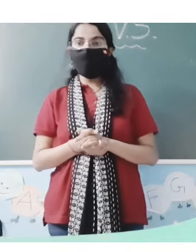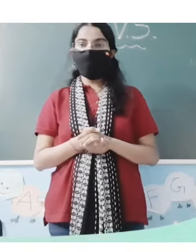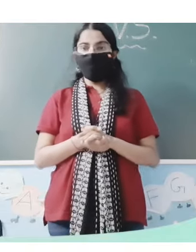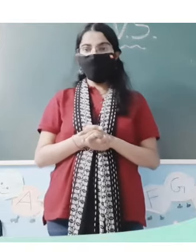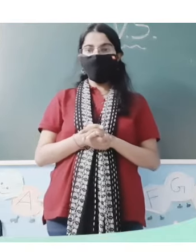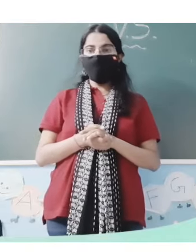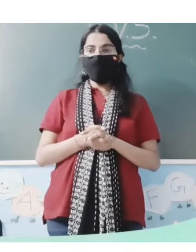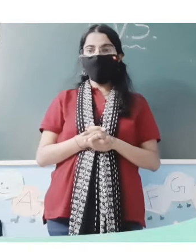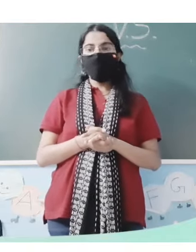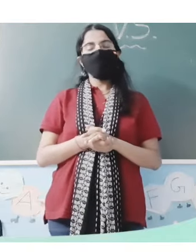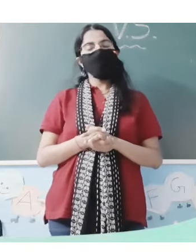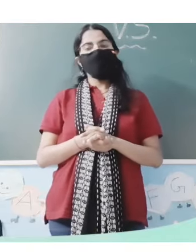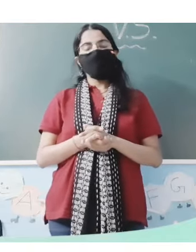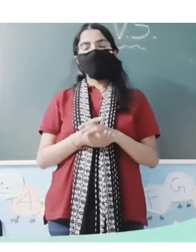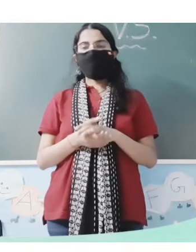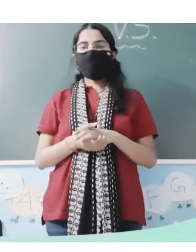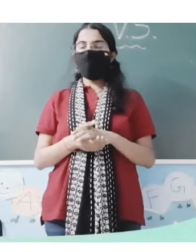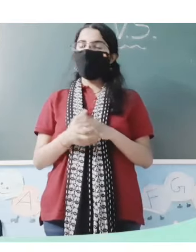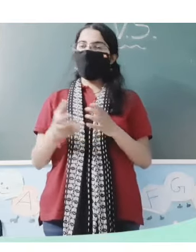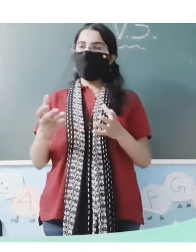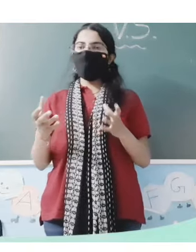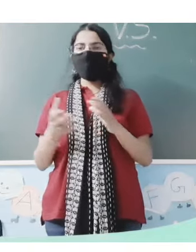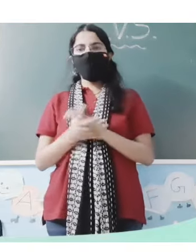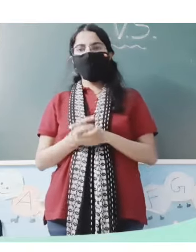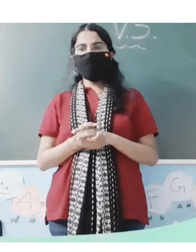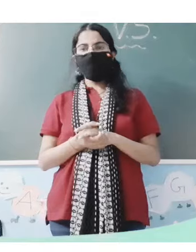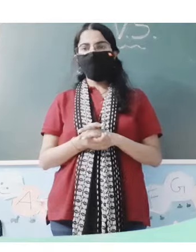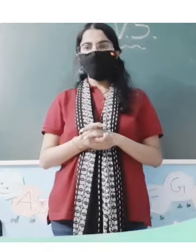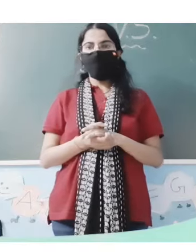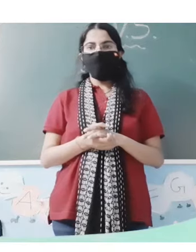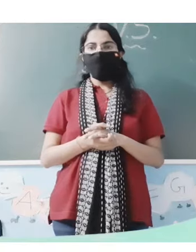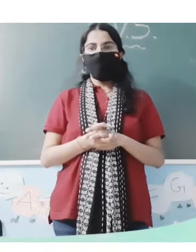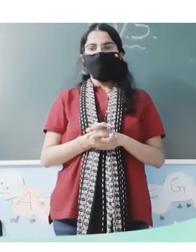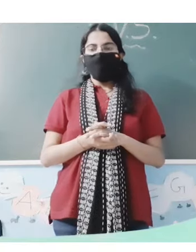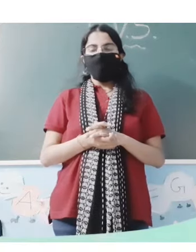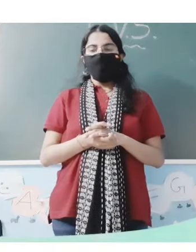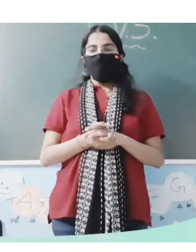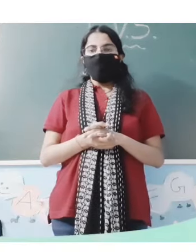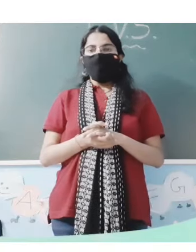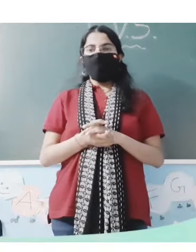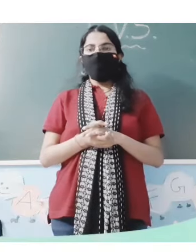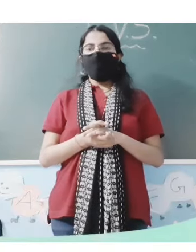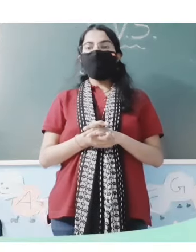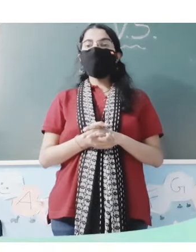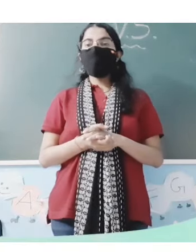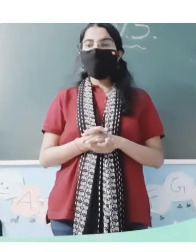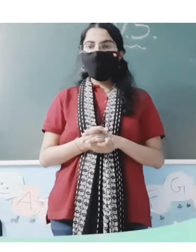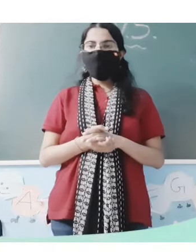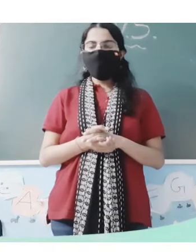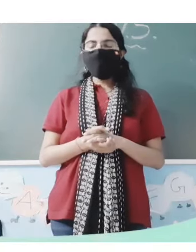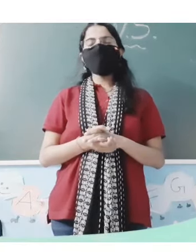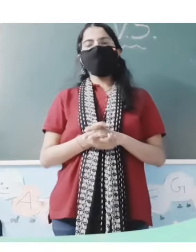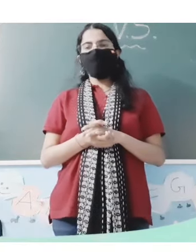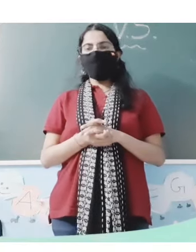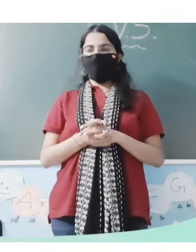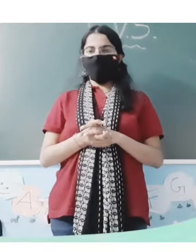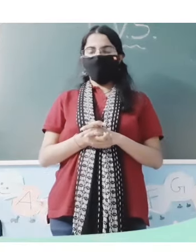there in a year? In a year in a year? There are 12 months in a year.